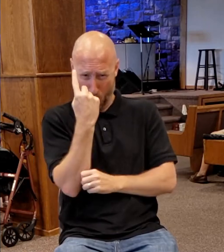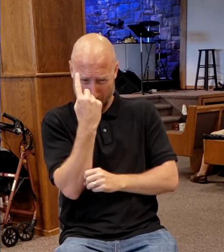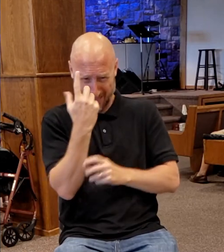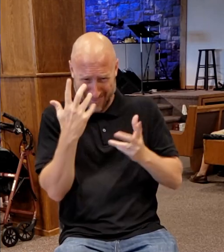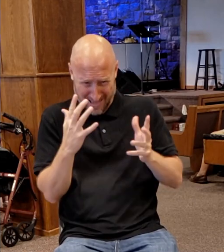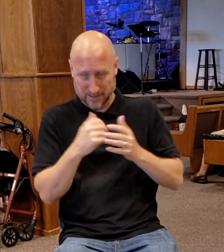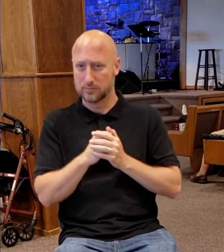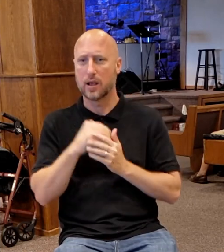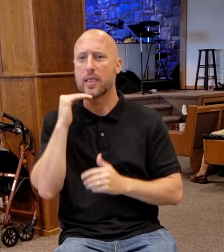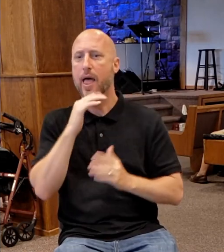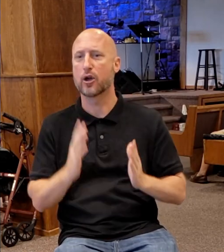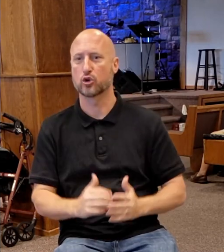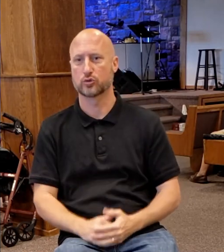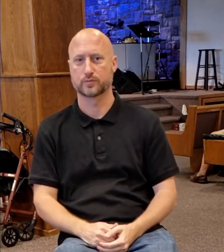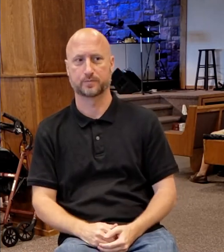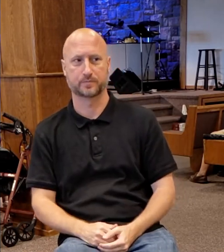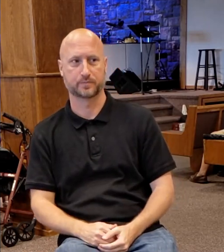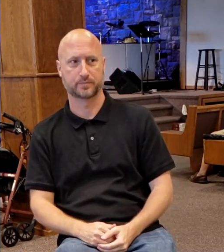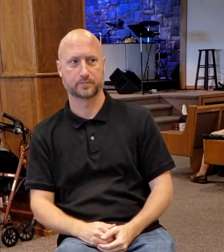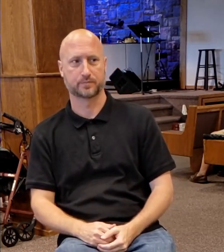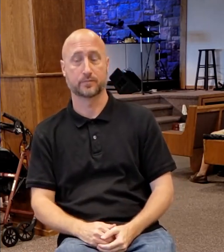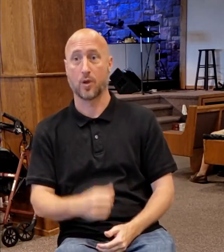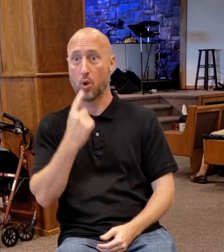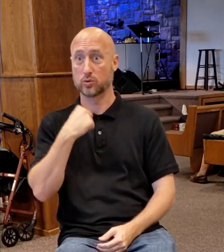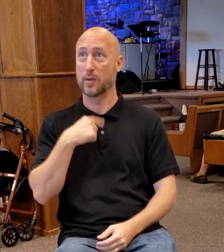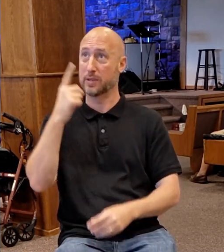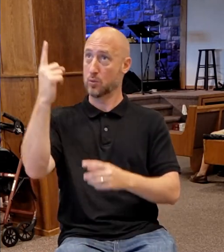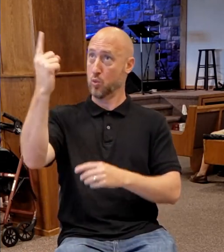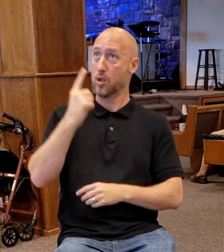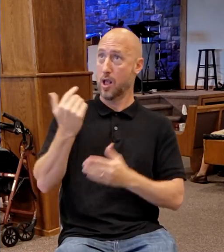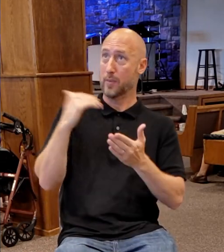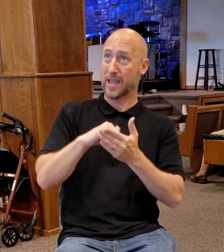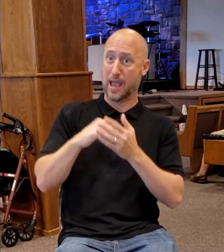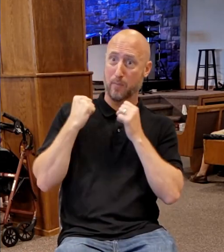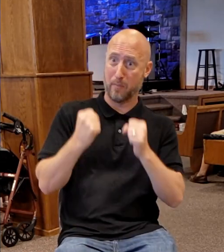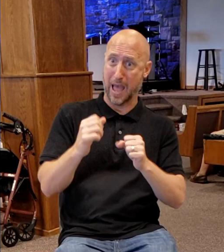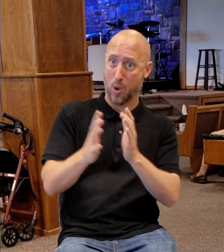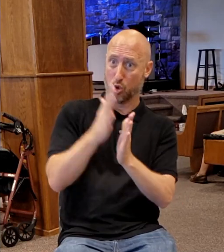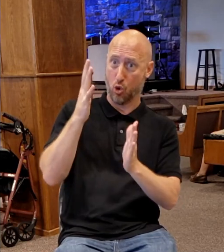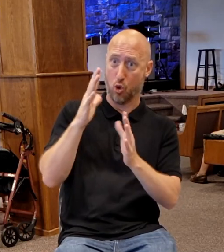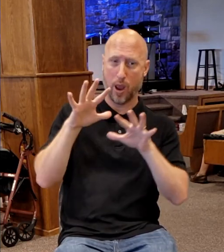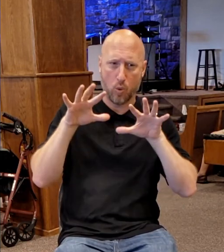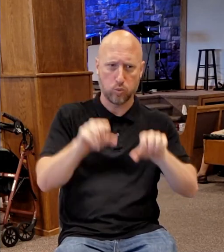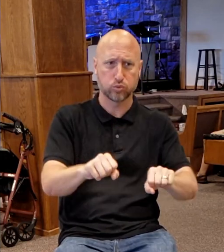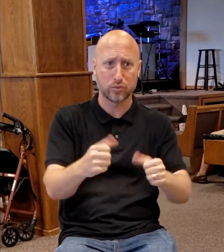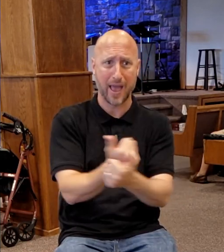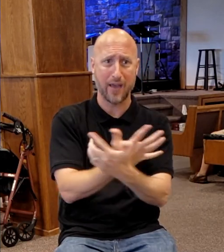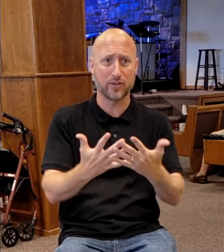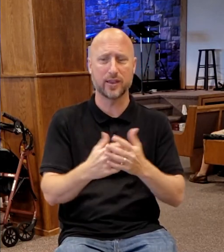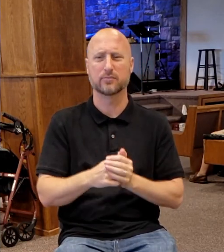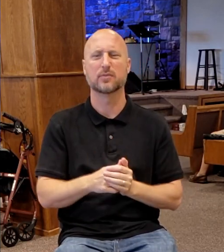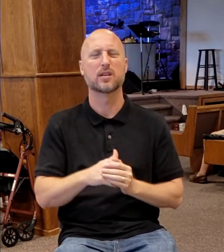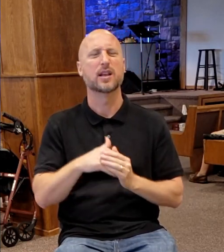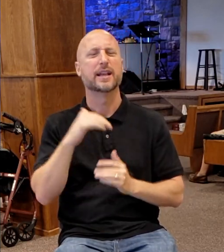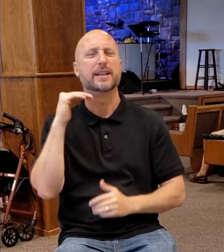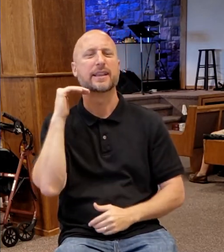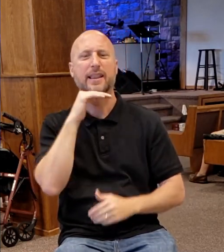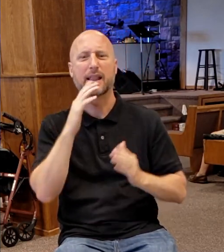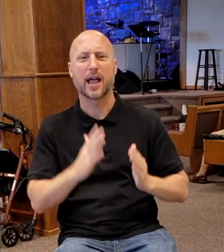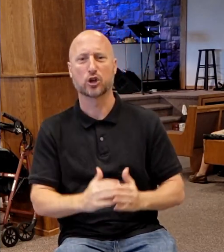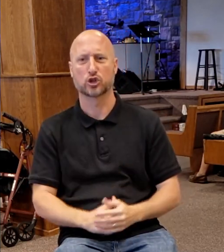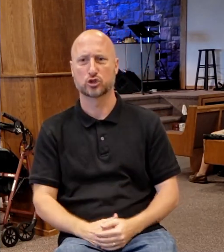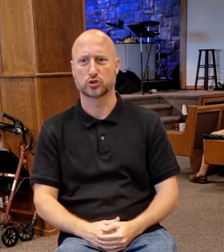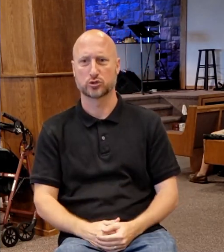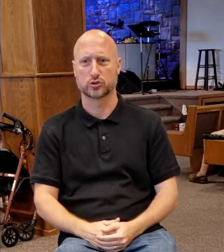You're telling me he's coming again in power and great glory and going to subdue everything? Deceiver. There's only two categories.